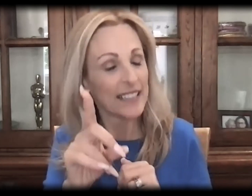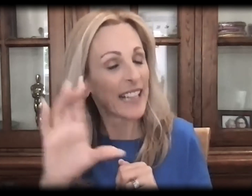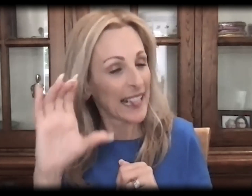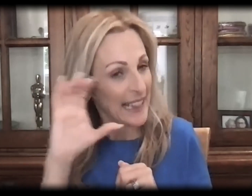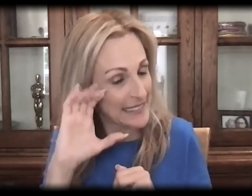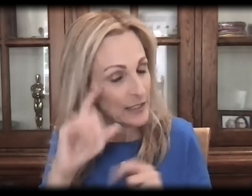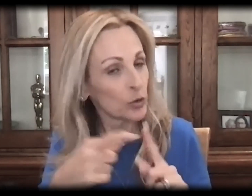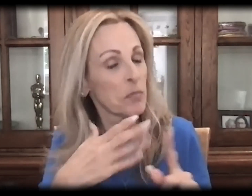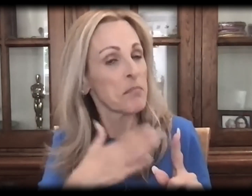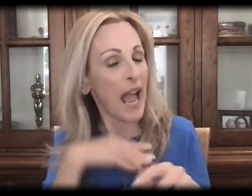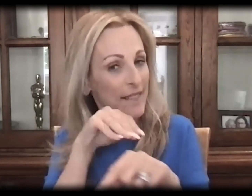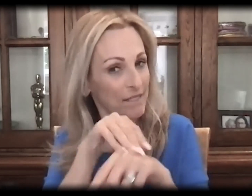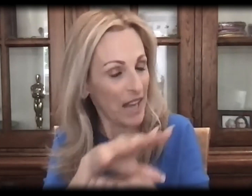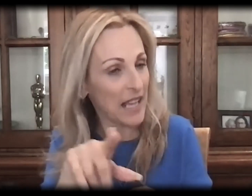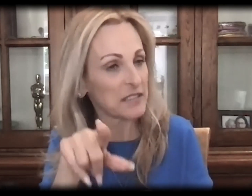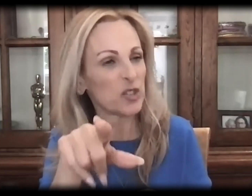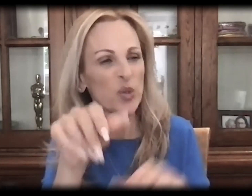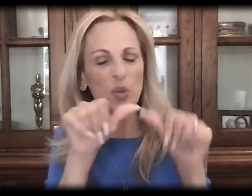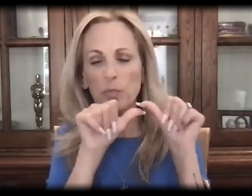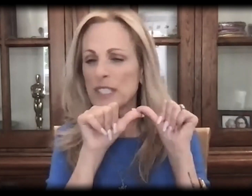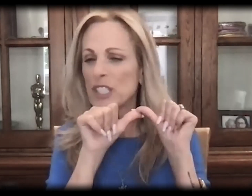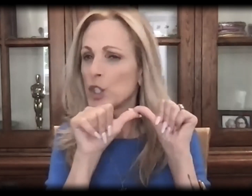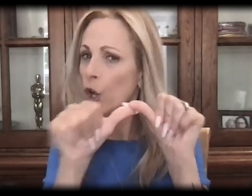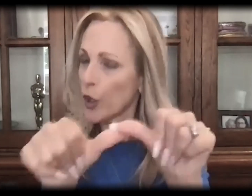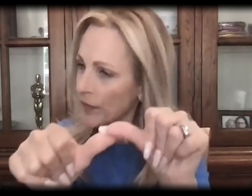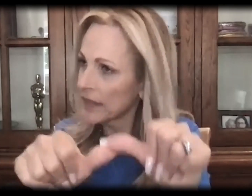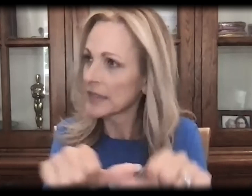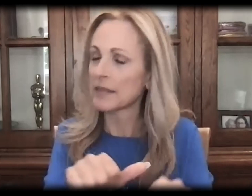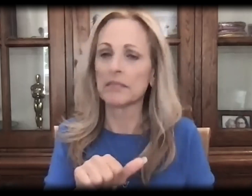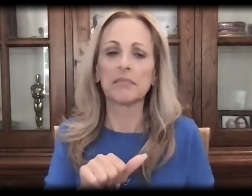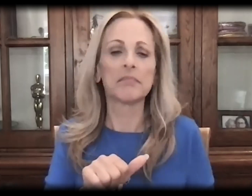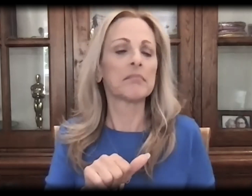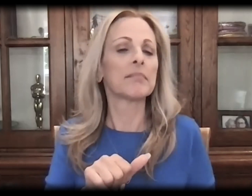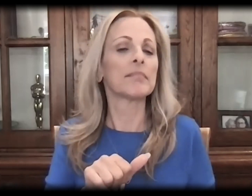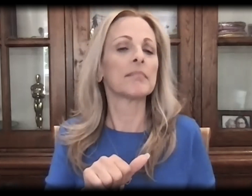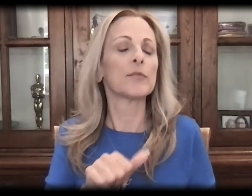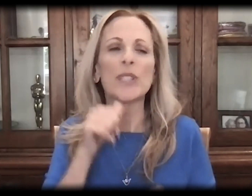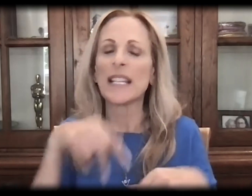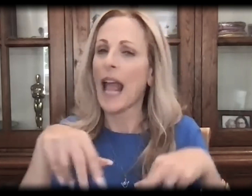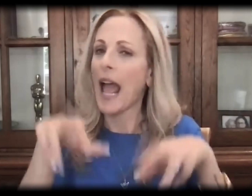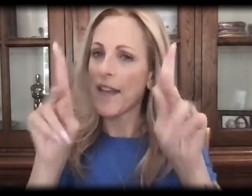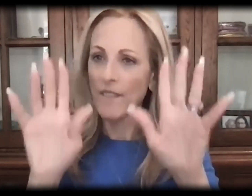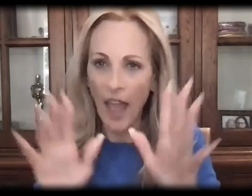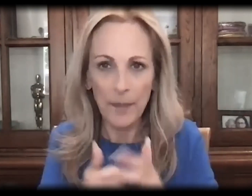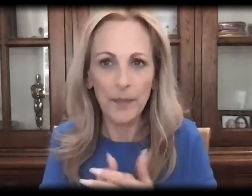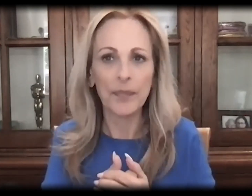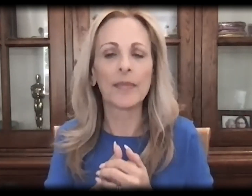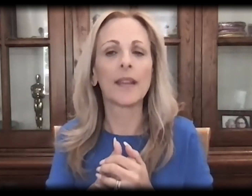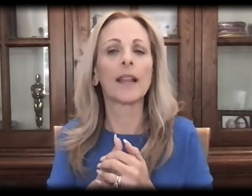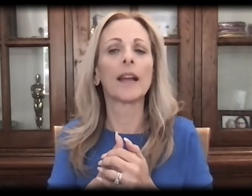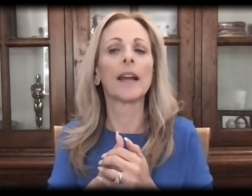You did listen to my advice. You persevered. You didn't give up.